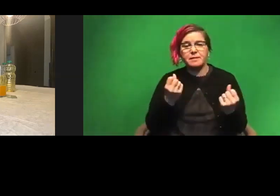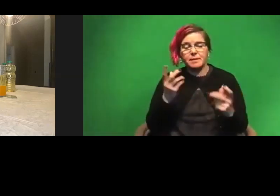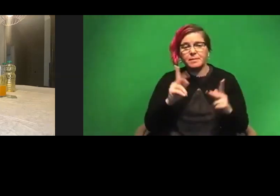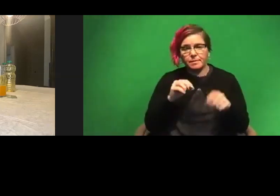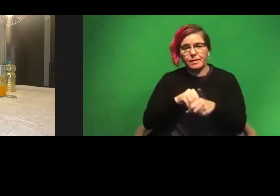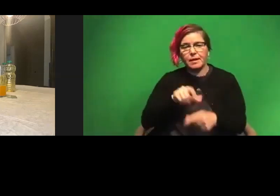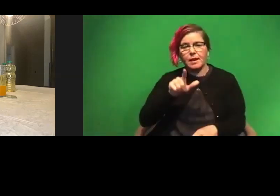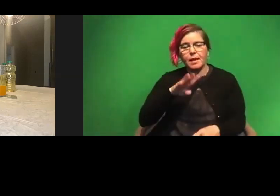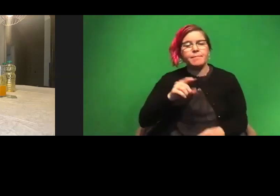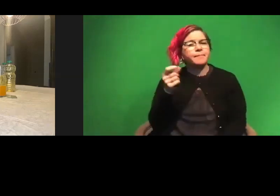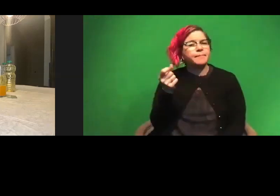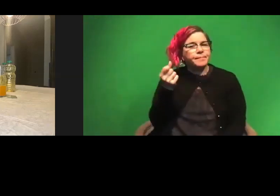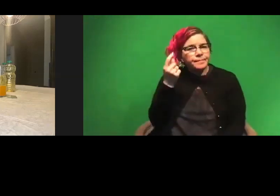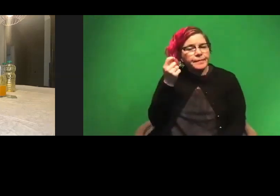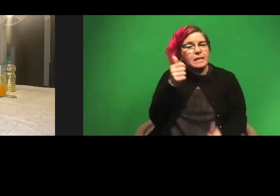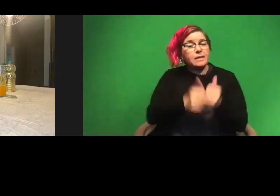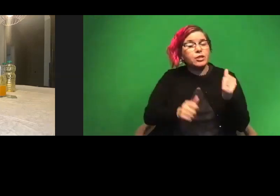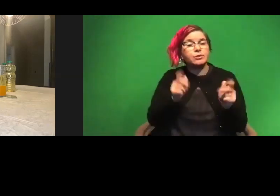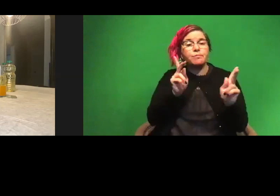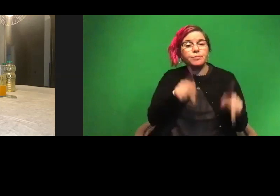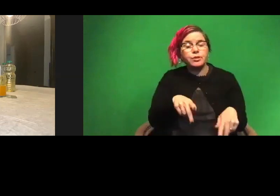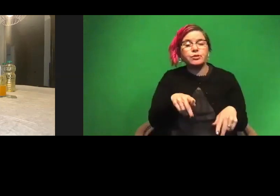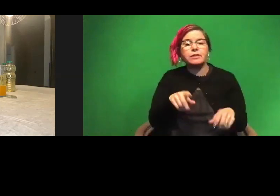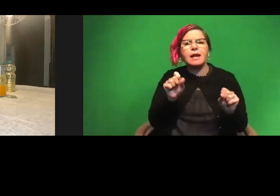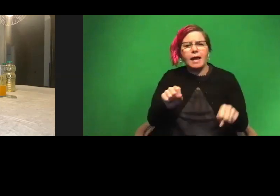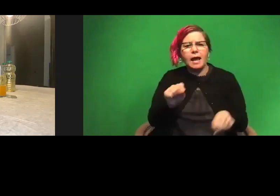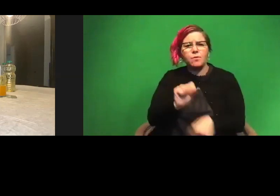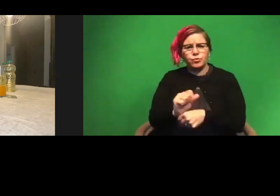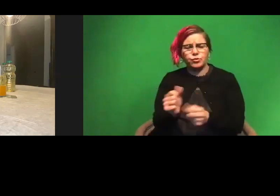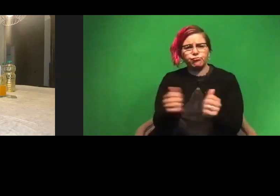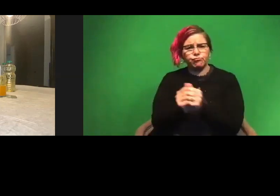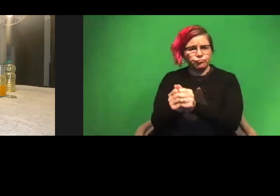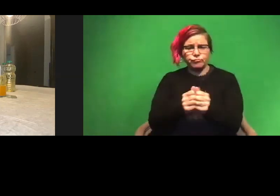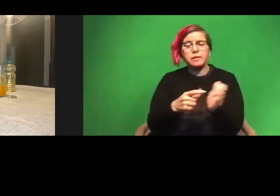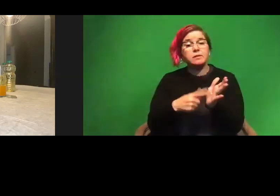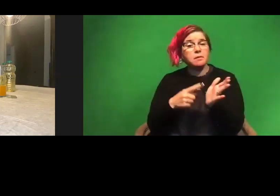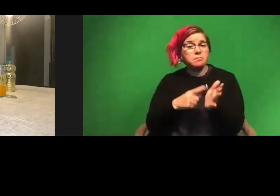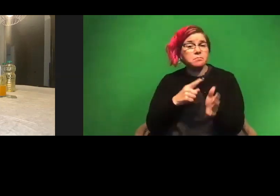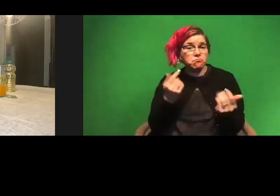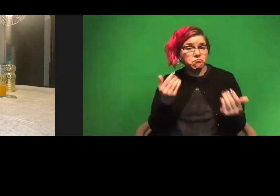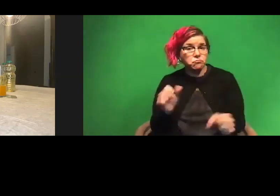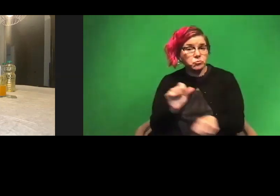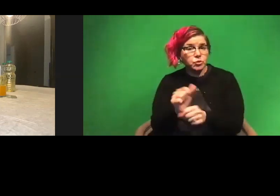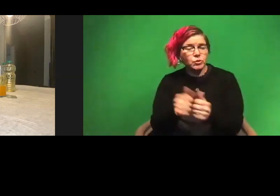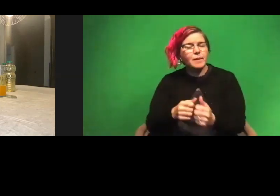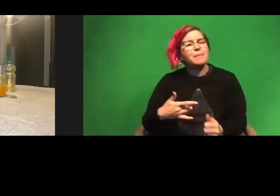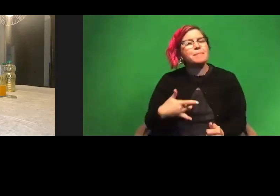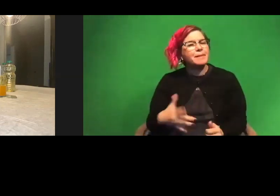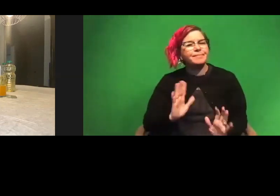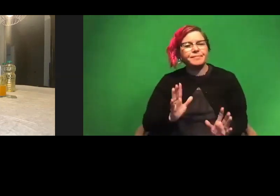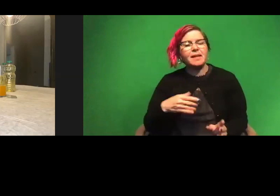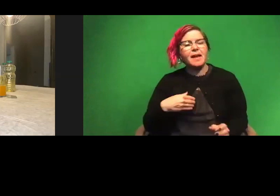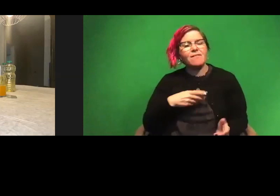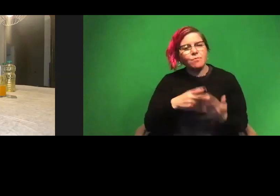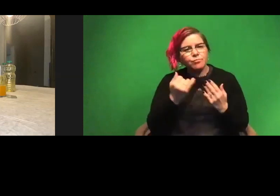but each person can work together. And sometimes they do work together, but usually they have a project